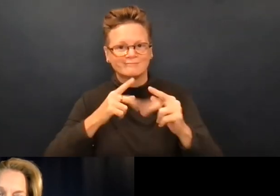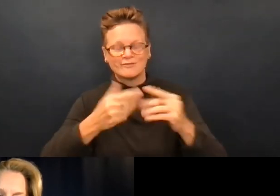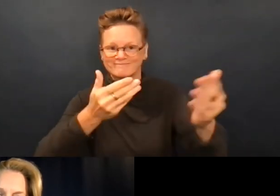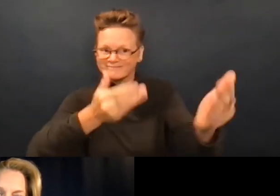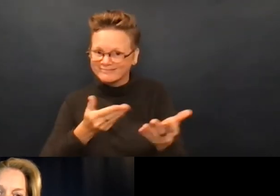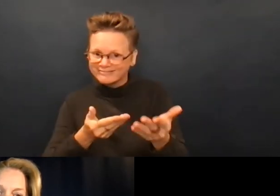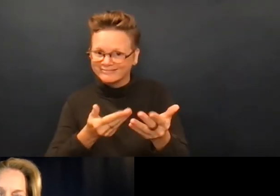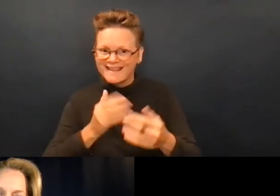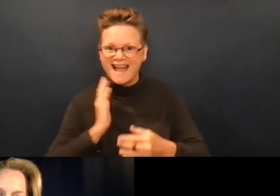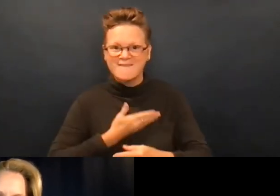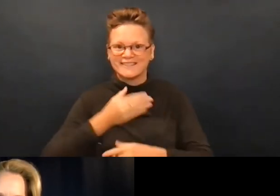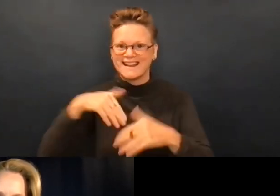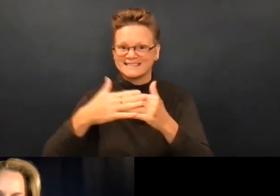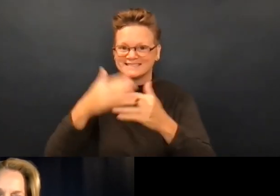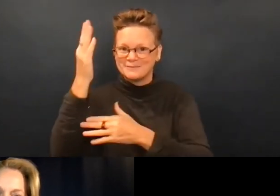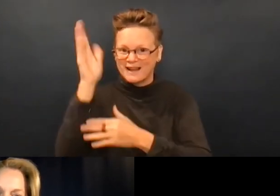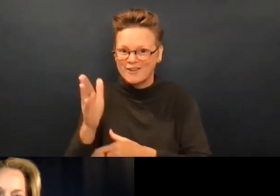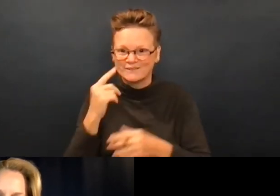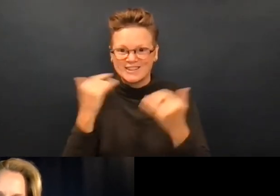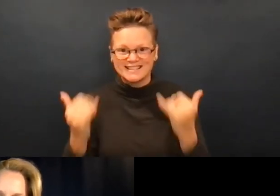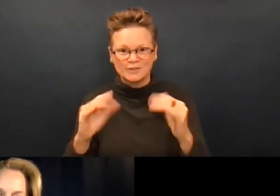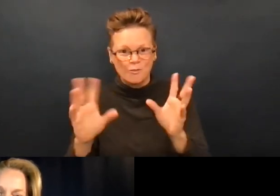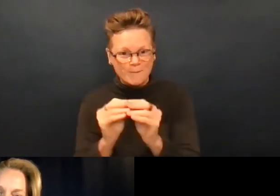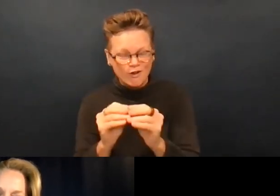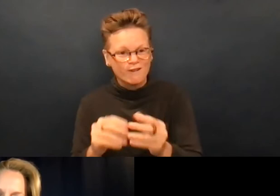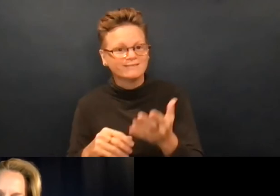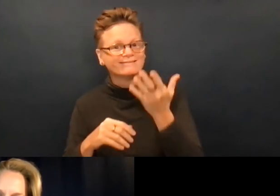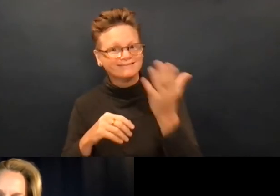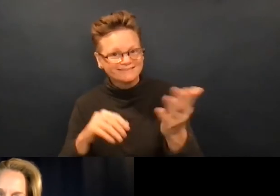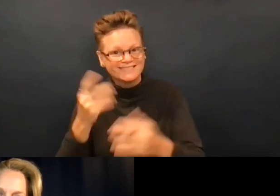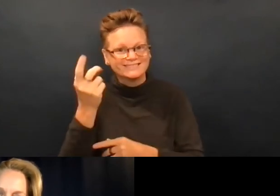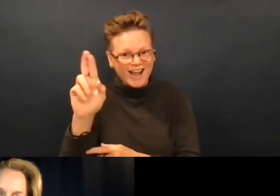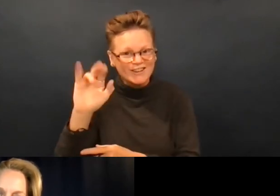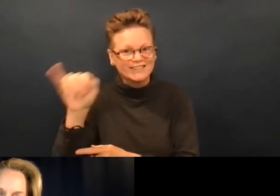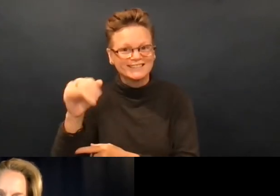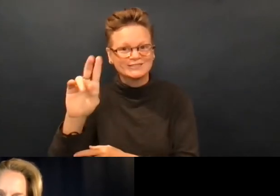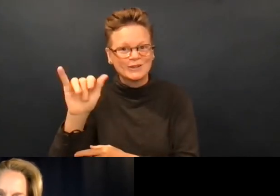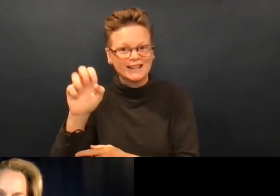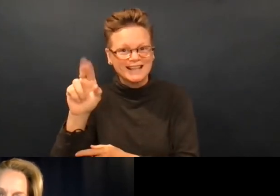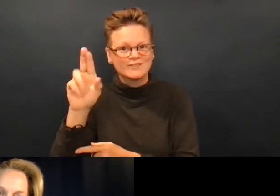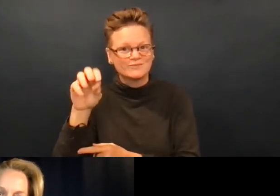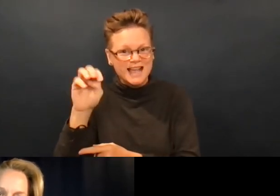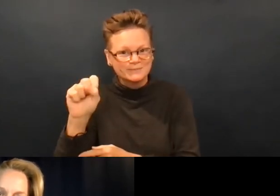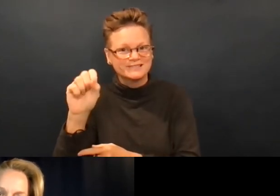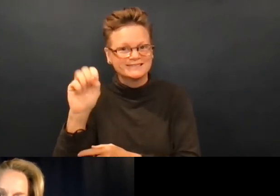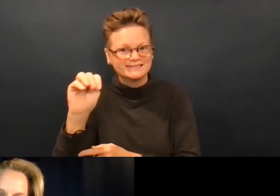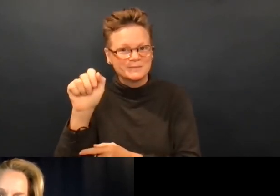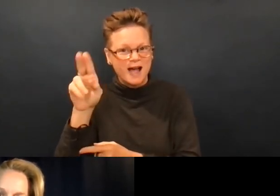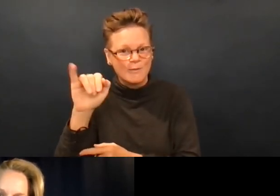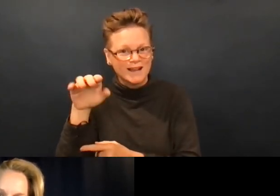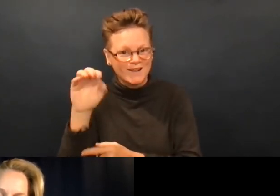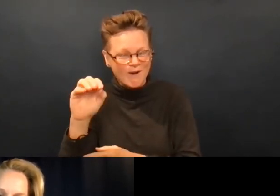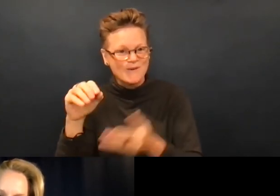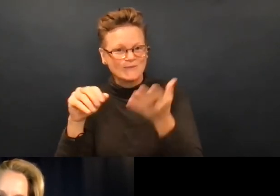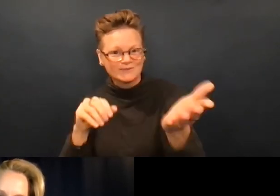So I have the pleasure to invite our next speaker for this webinar today. This is Dr. Julie